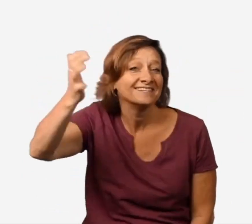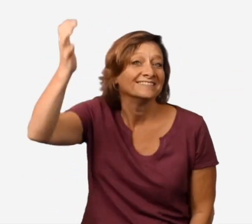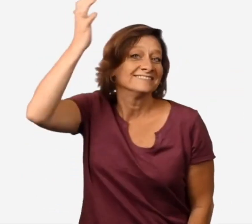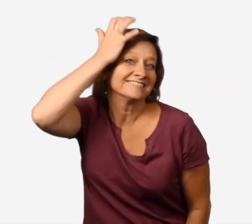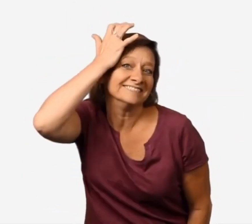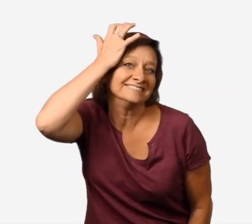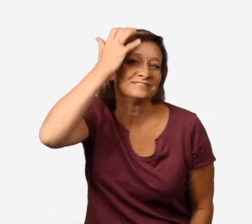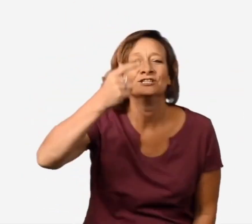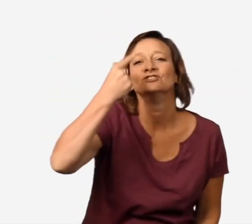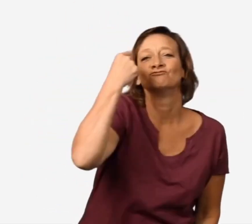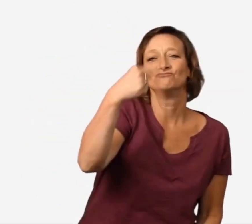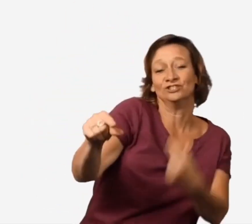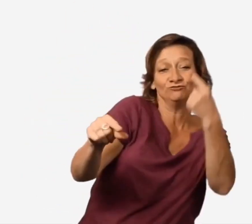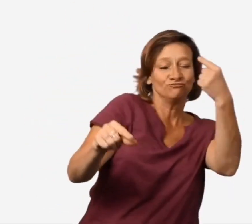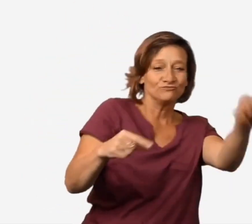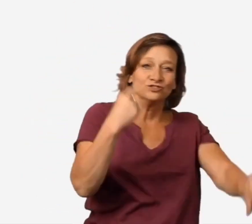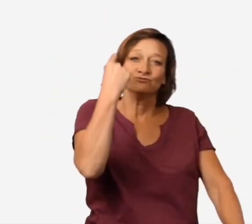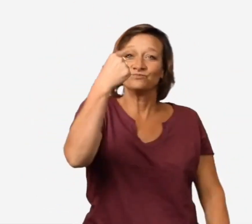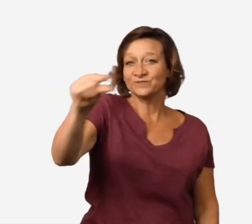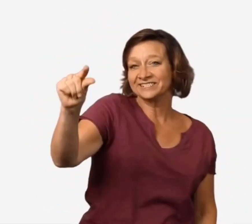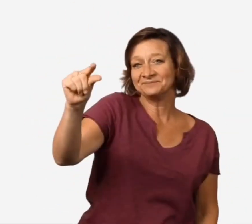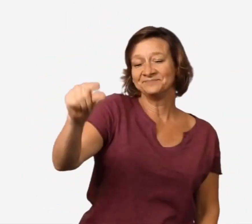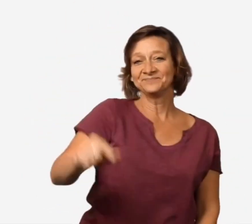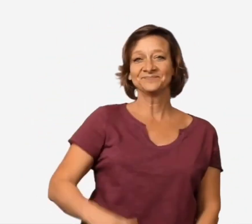Lettuce. Lettuce. Green, green, green.